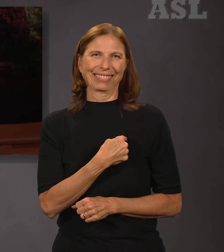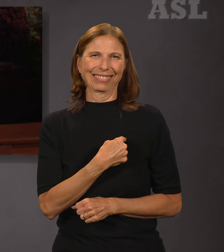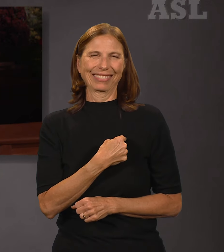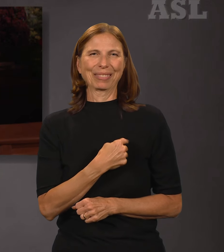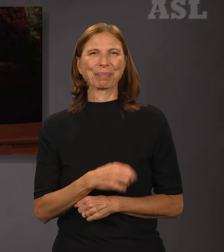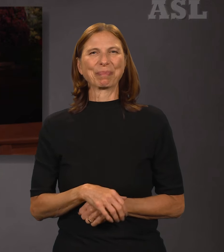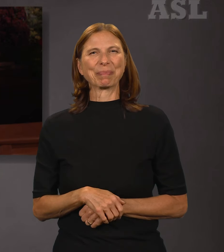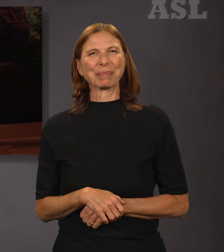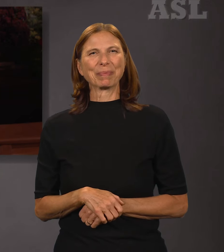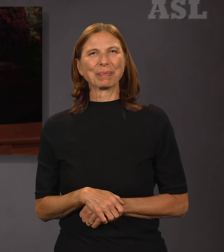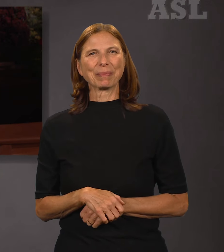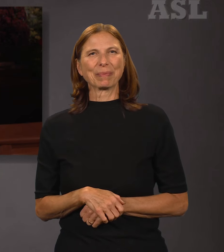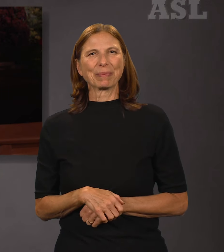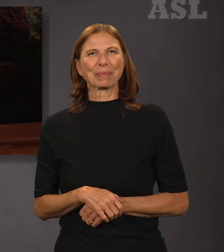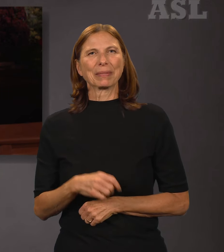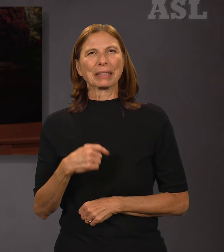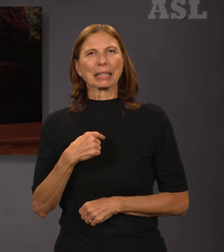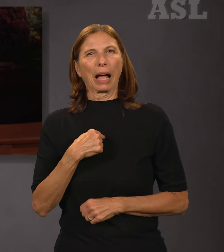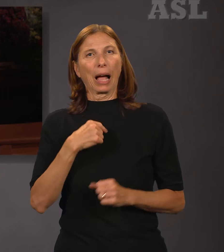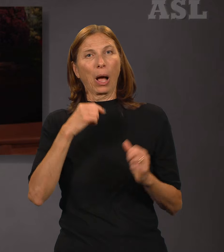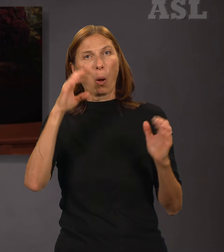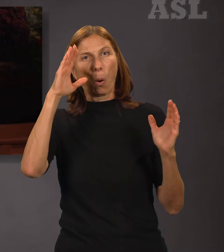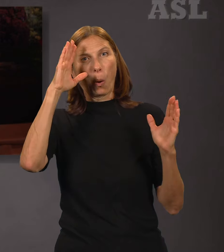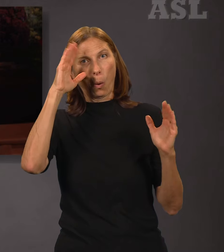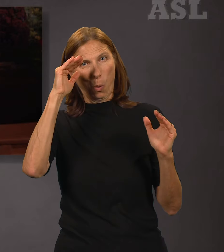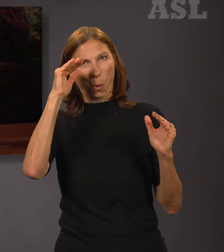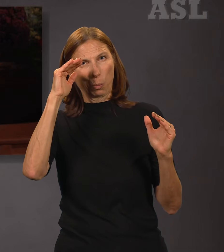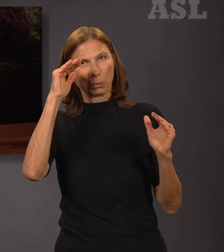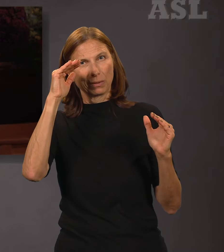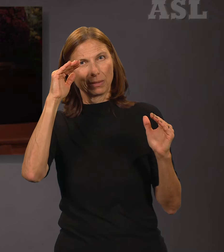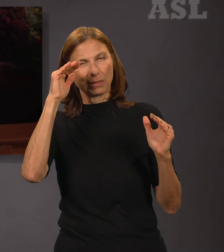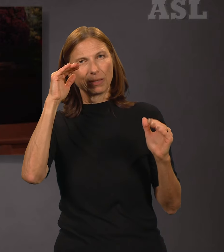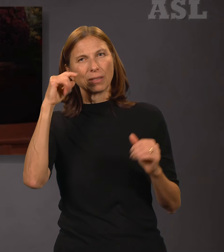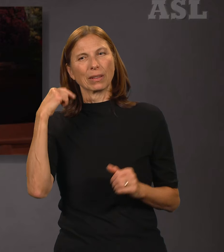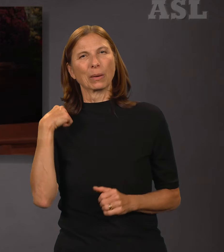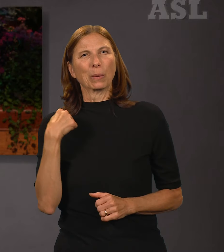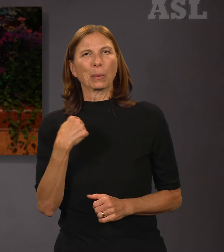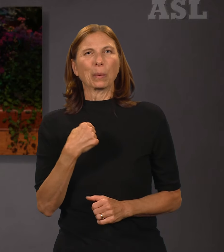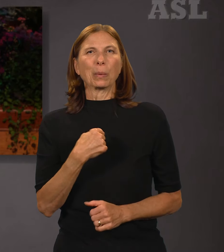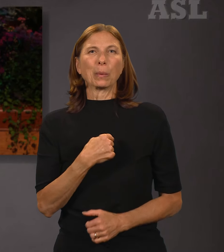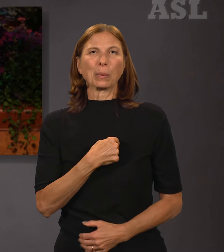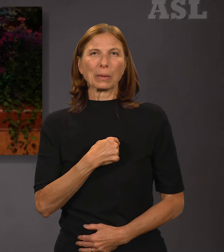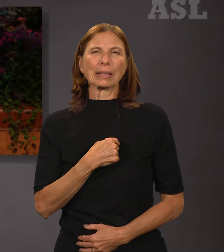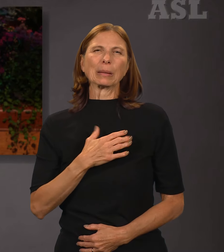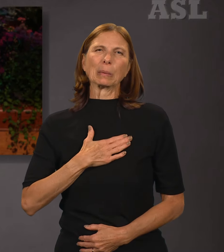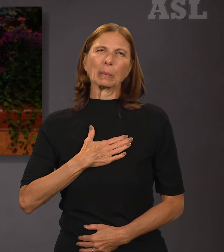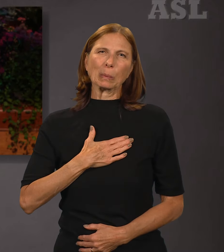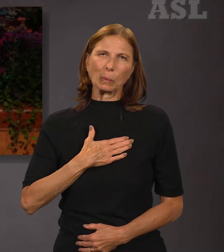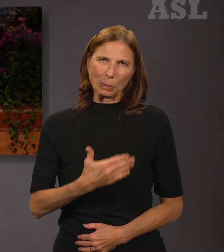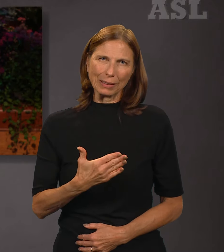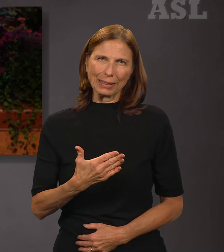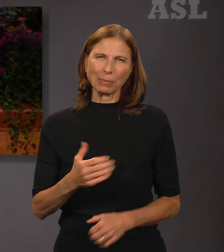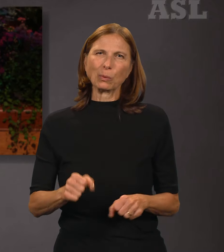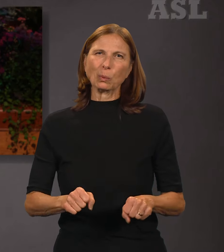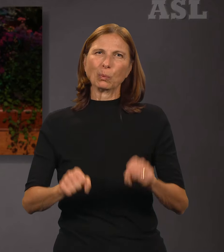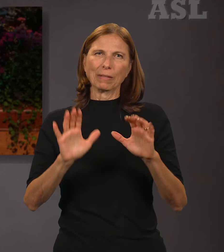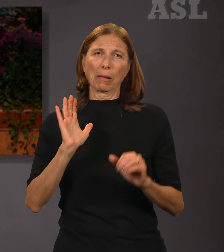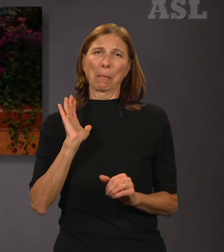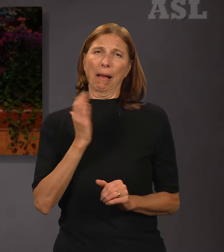relationship He intends for all His sons and daughters. I pray we may lay aside any weapons